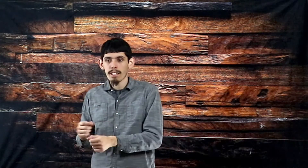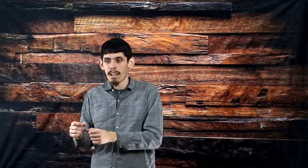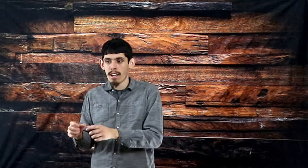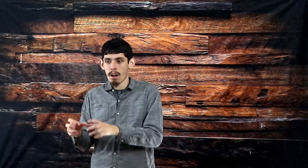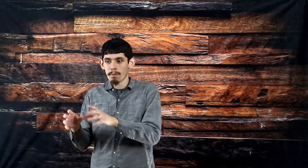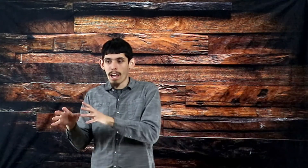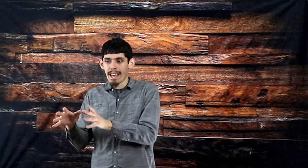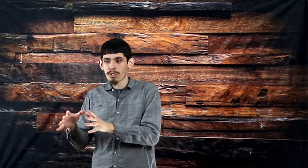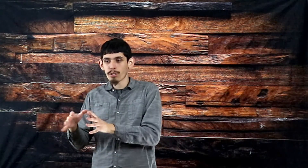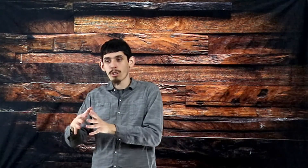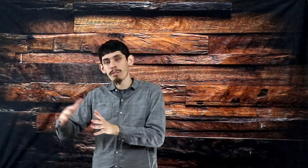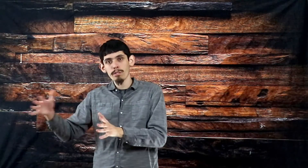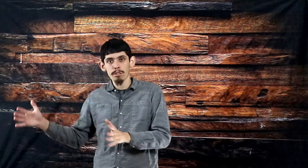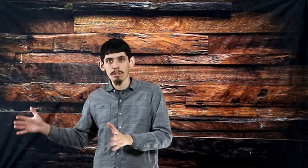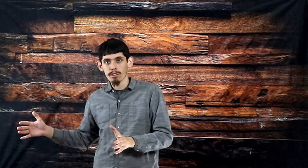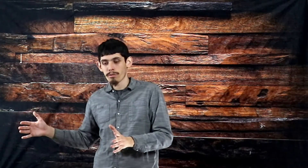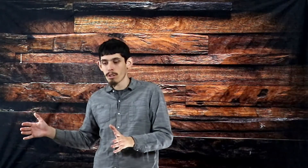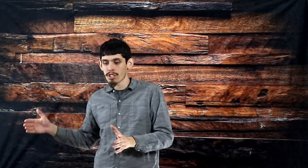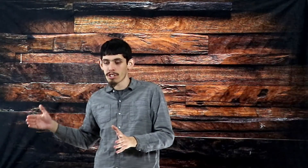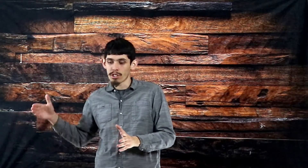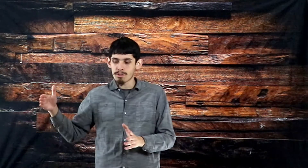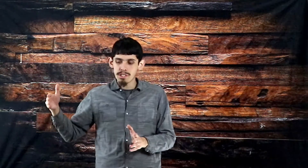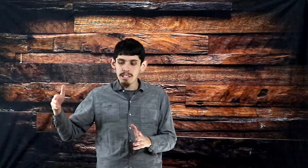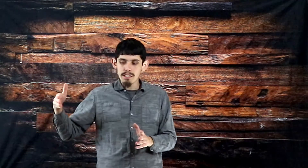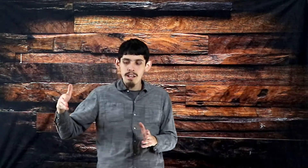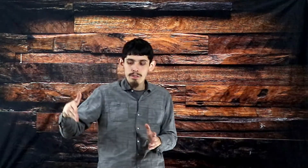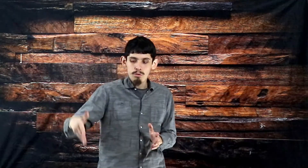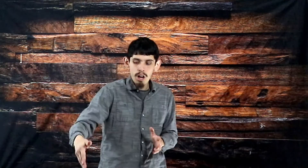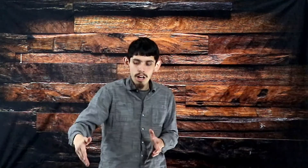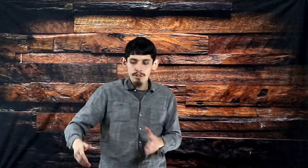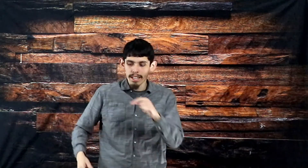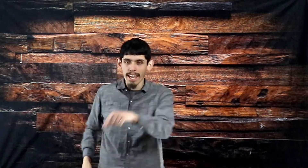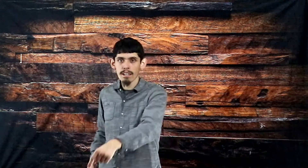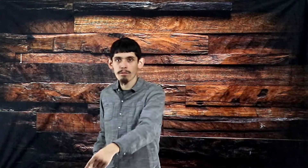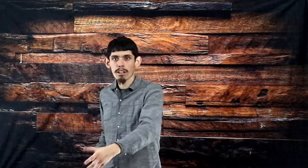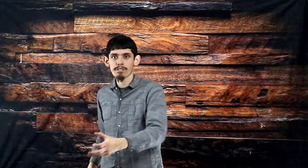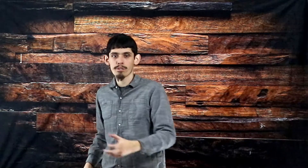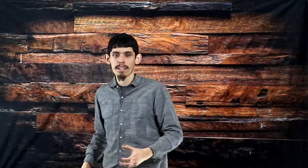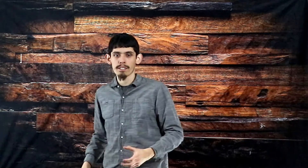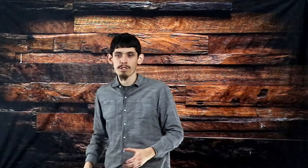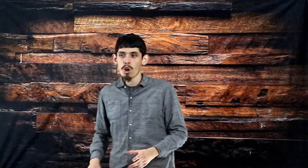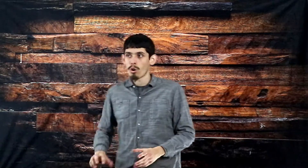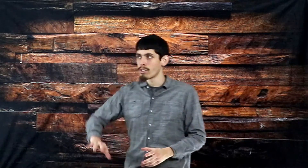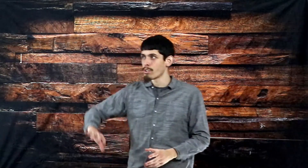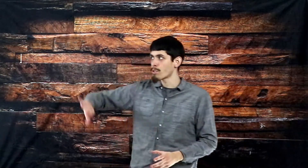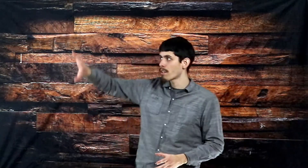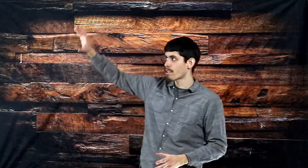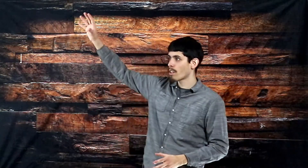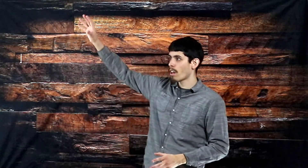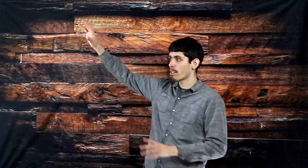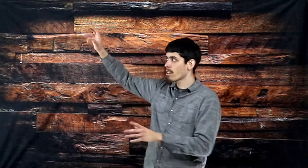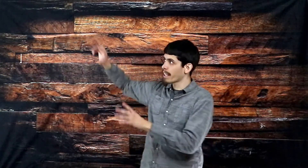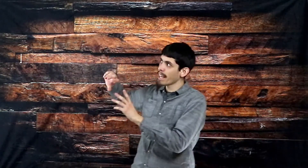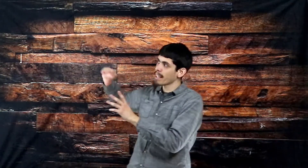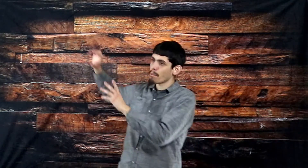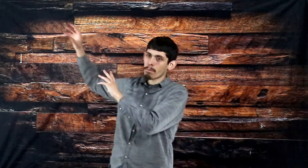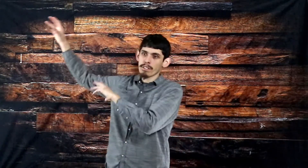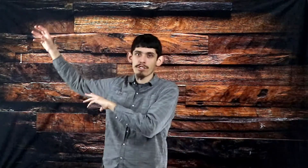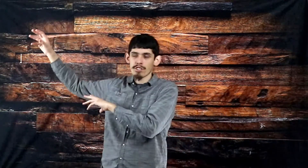I mean, as you're going through your devotions and you see the rock, you're like, hey, that rock is Christ. Or as you see the sun, you're like, hey, that represents Jesus.